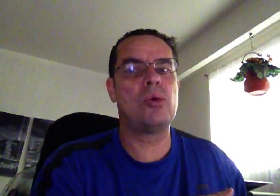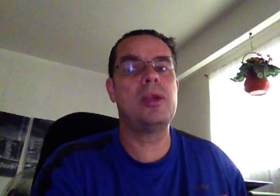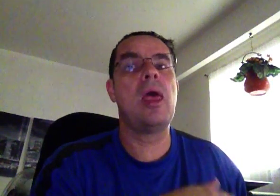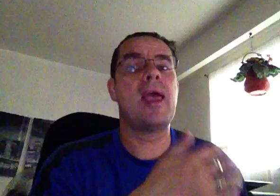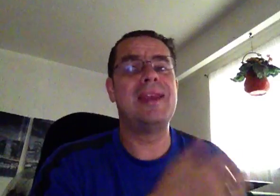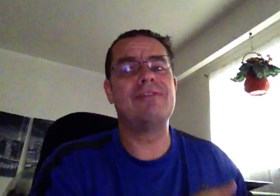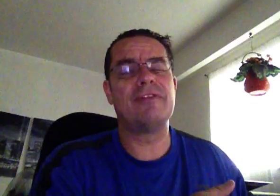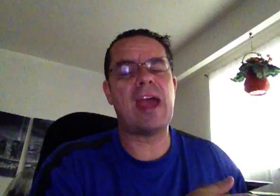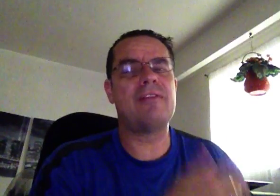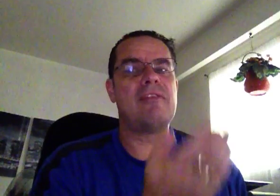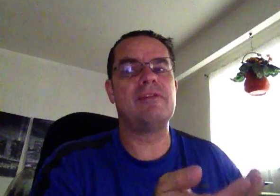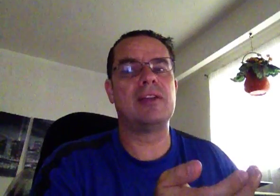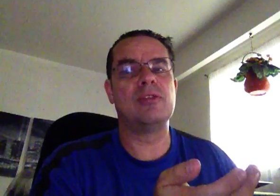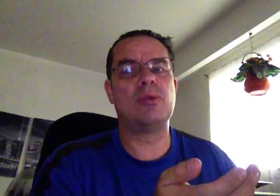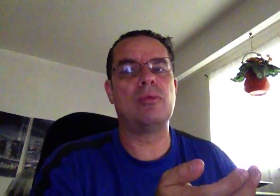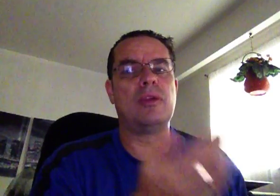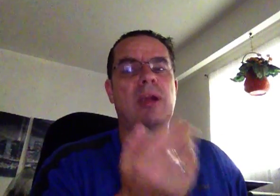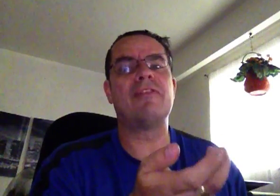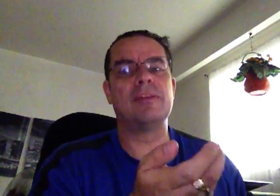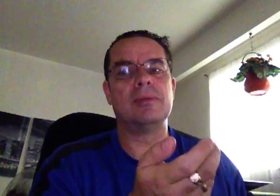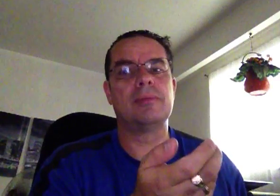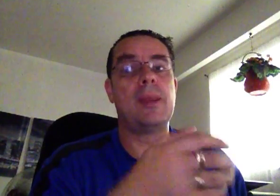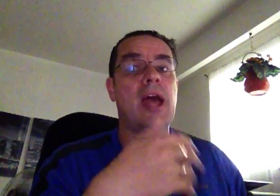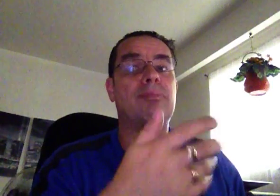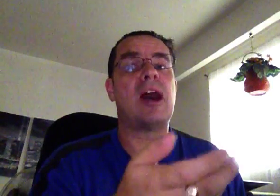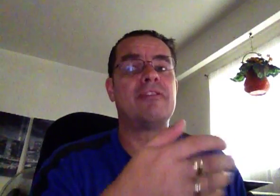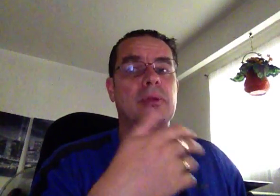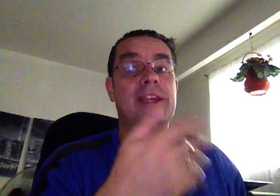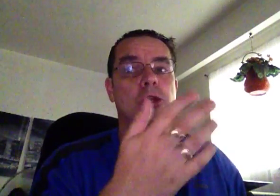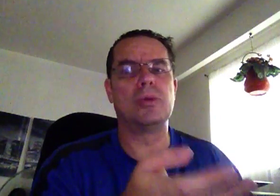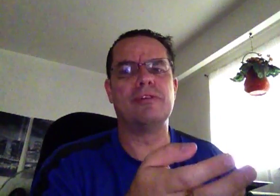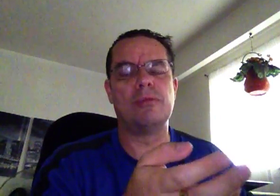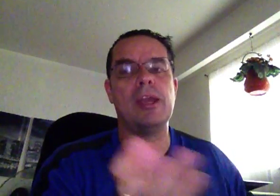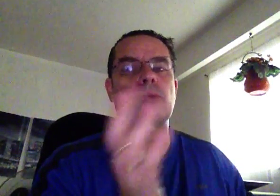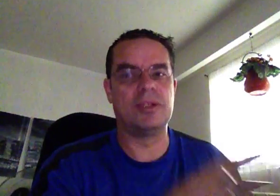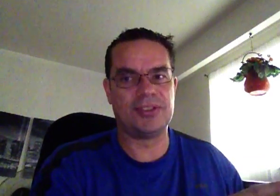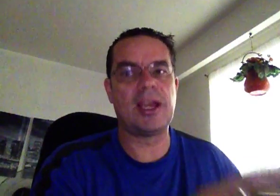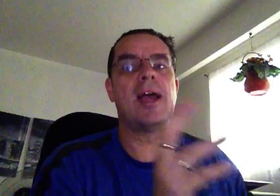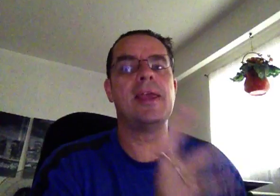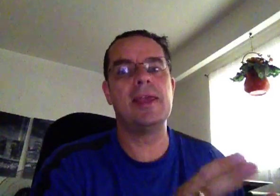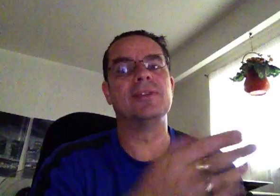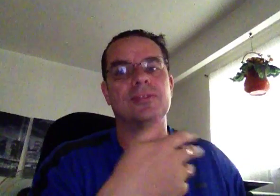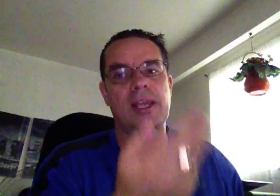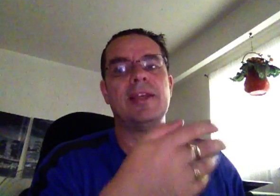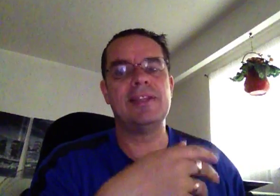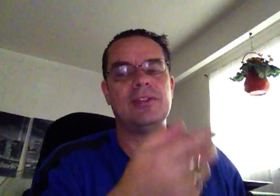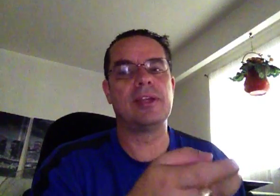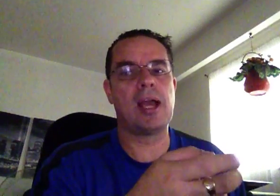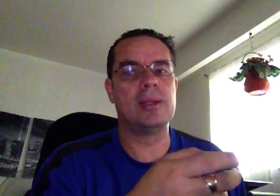point, and if they have, they haven't even gotten to the point where they're profitable, and they're not profitable in a lucrative way, whereas this guy is. So, again, he's the only guy I